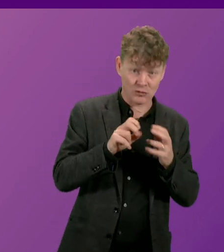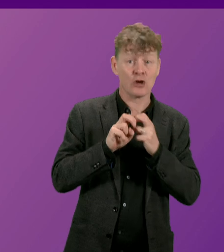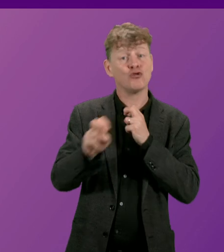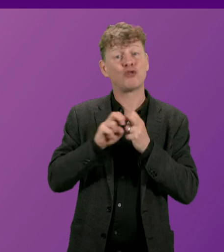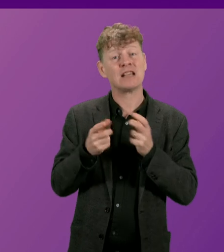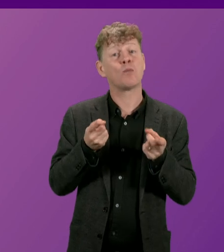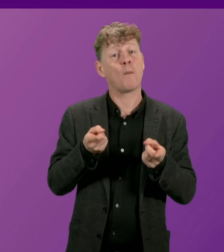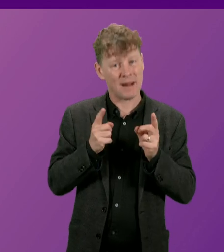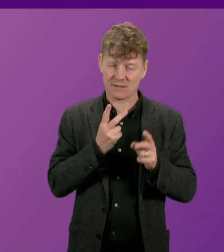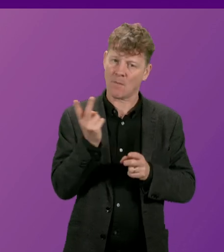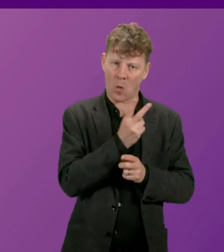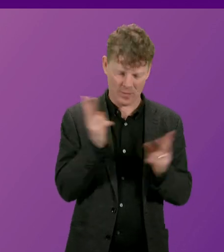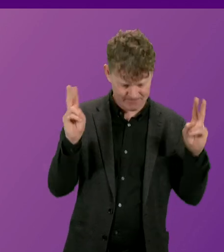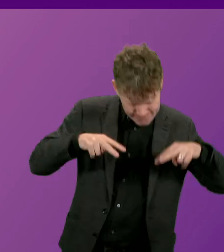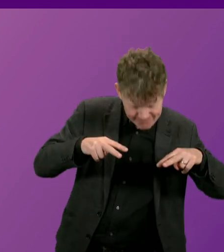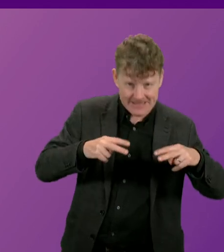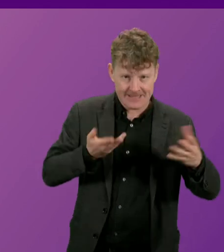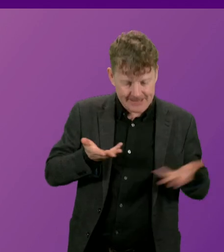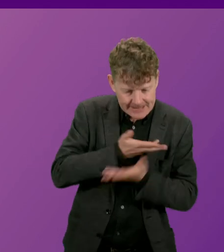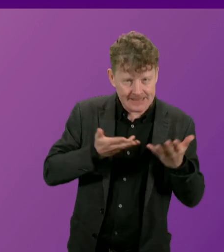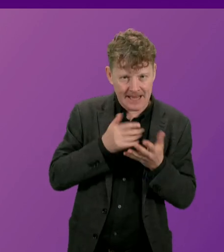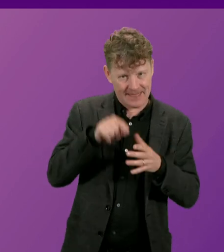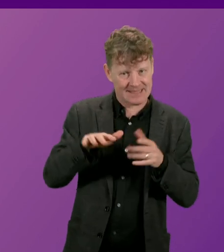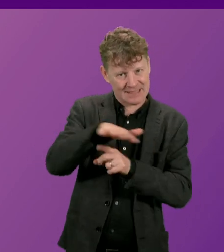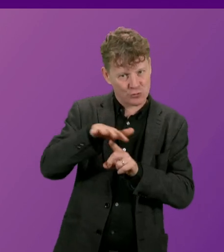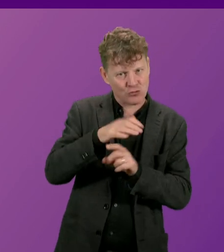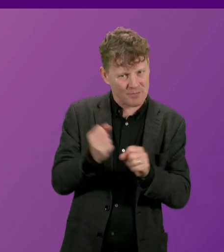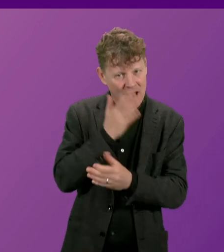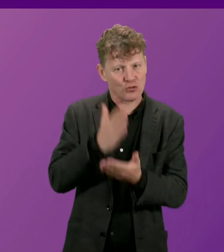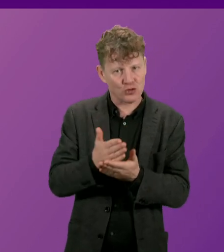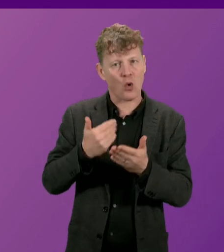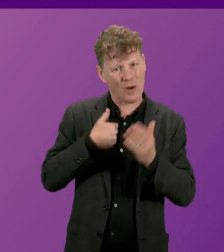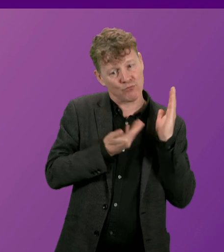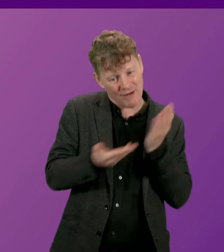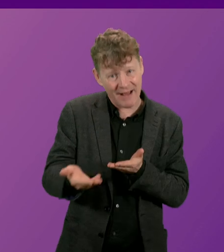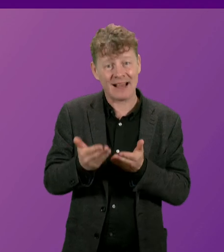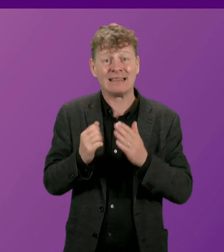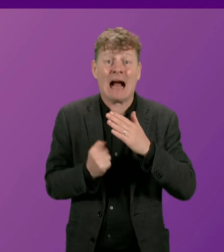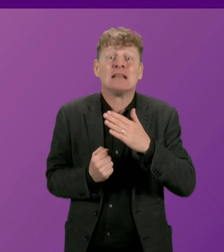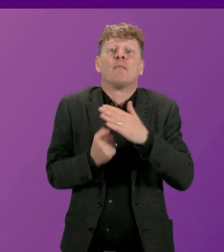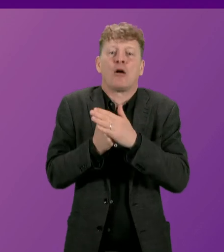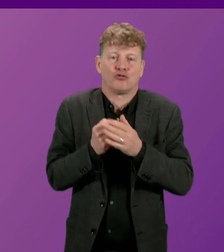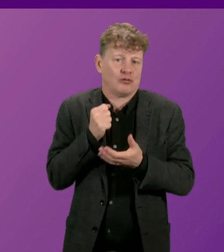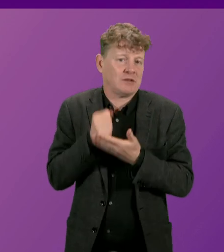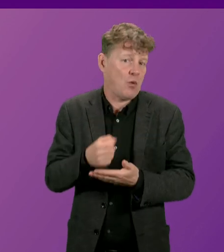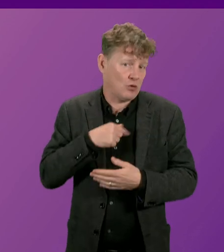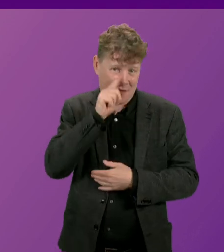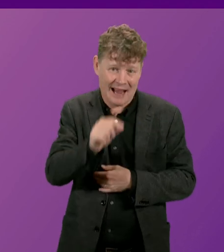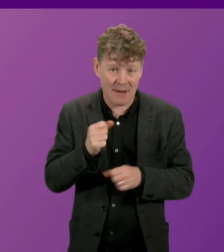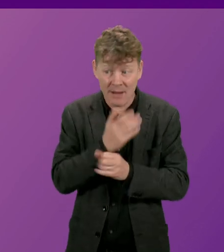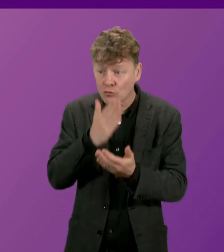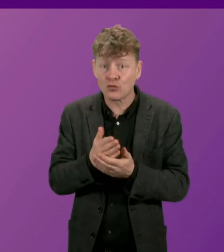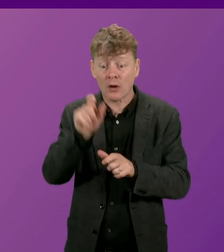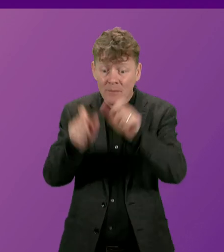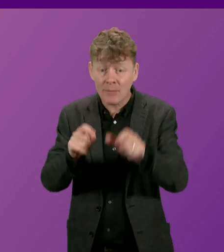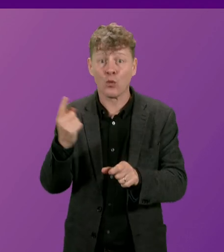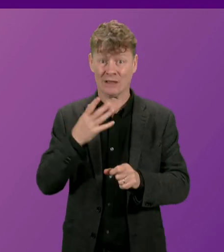looking very closely at this situation to ensure that we are providing all the support we can to make sure that individuals who are required